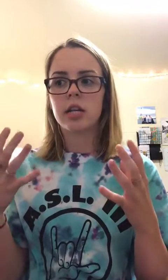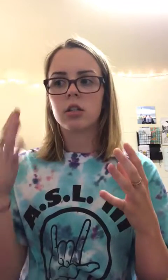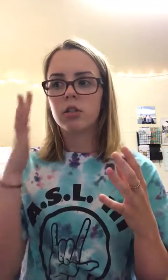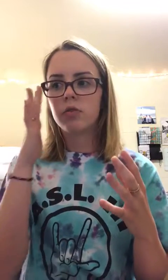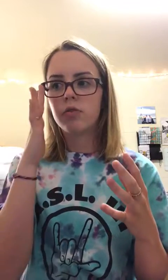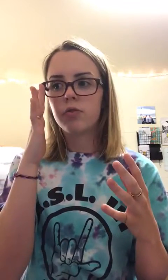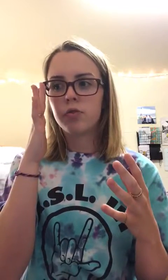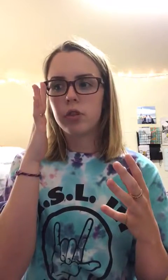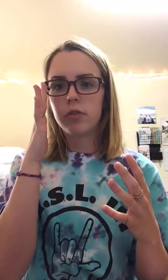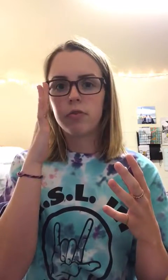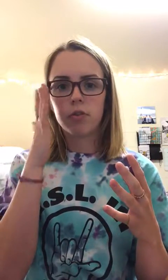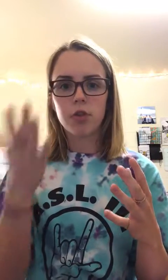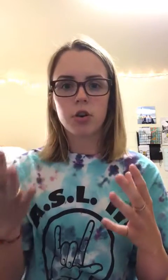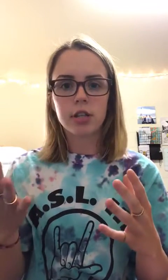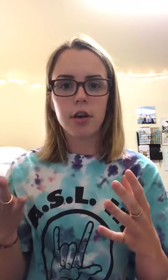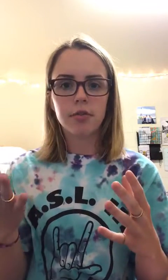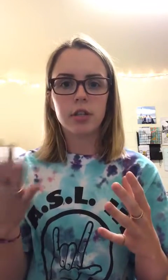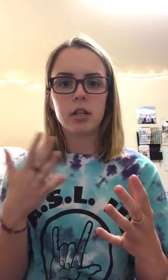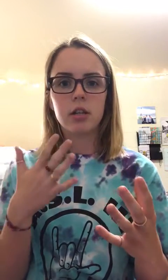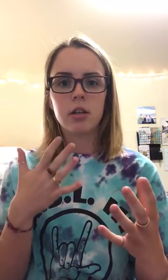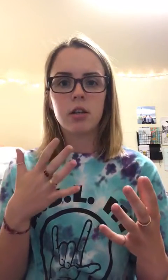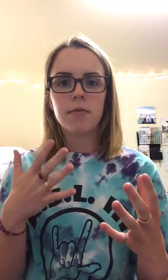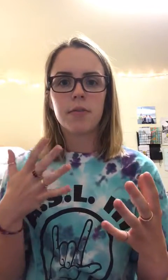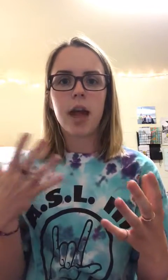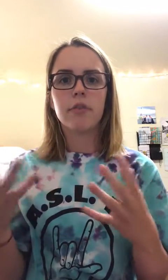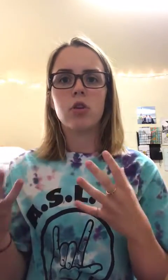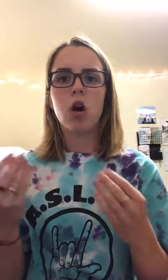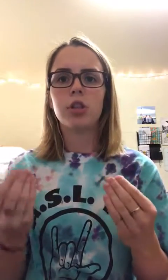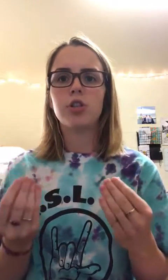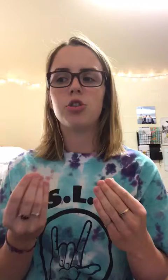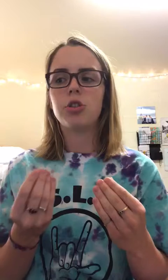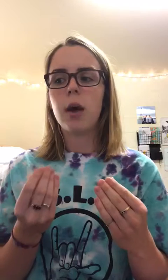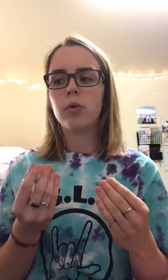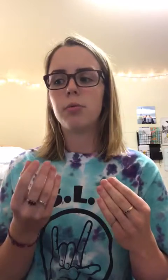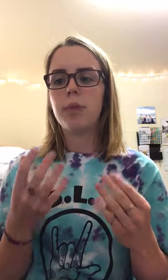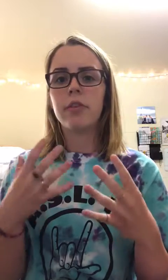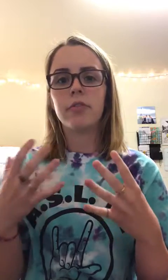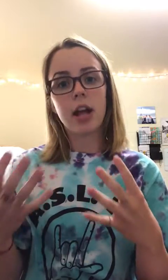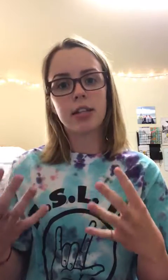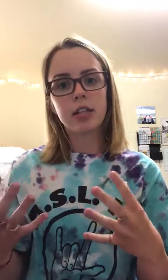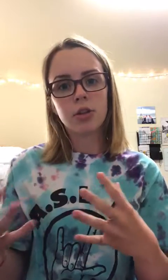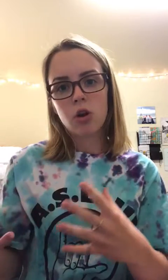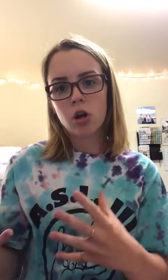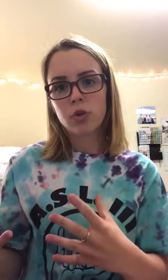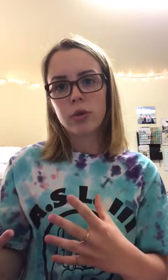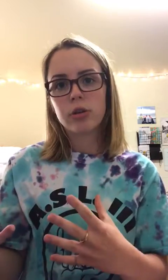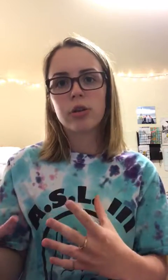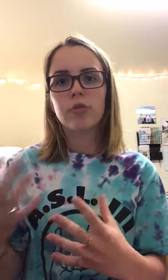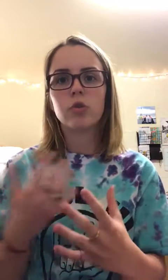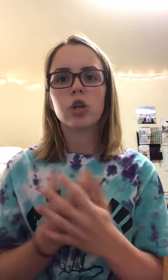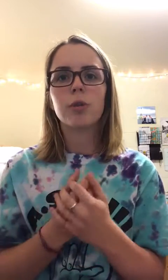to further ourselves and have knowledge that will benefit us and our careers in the future.